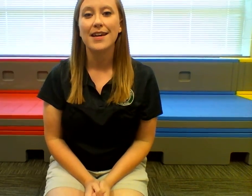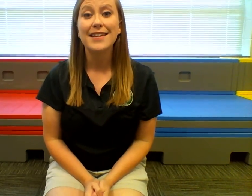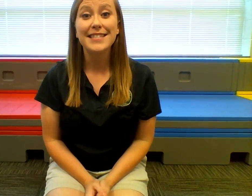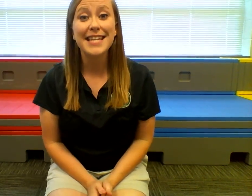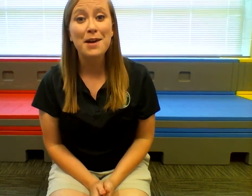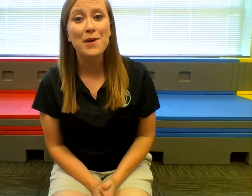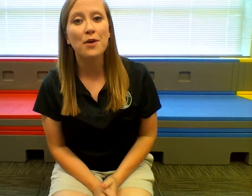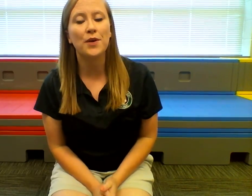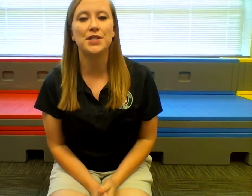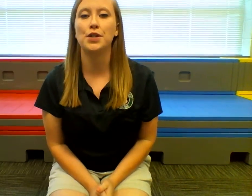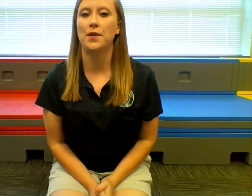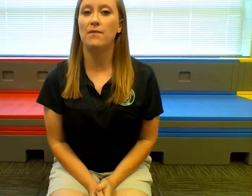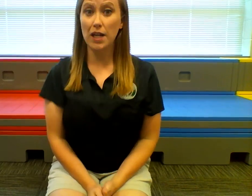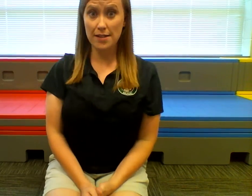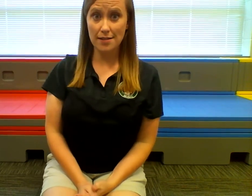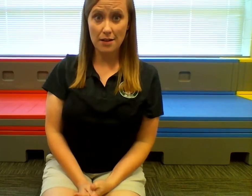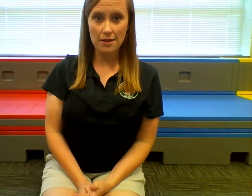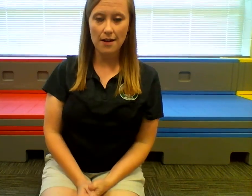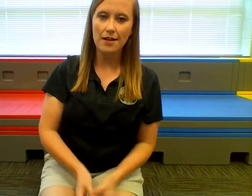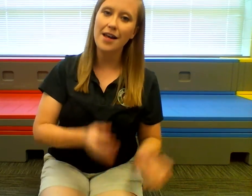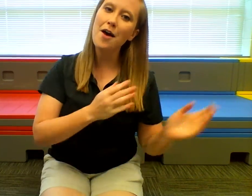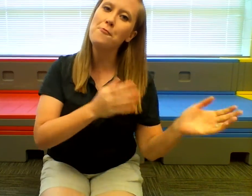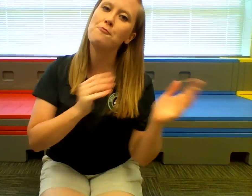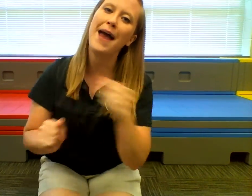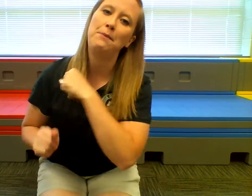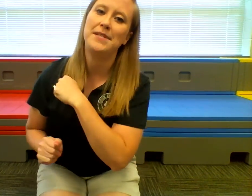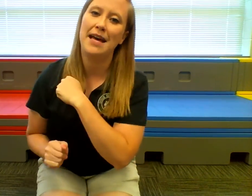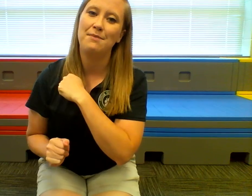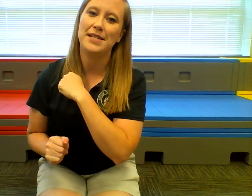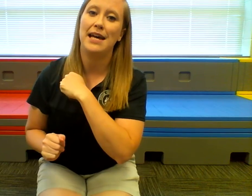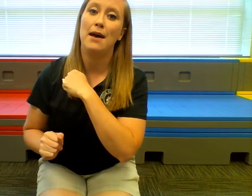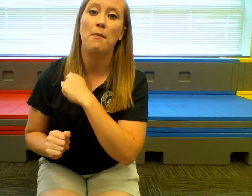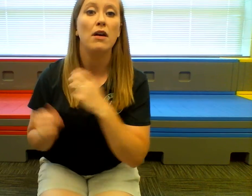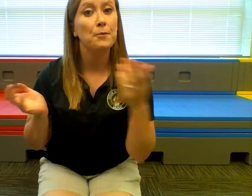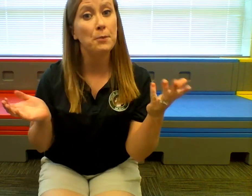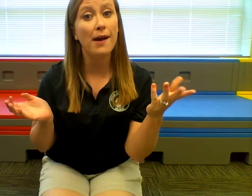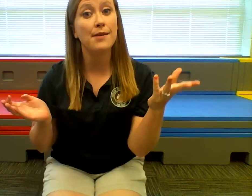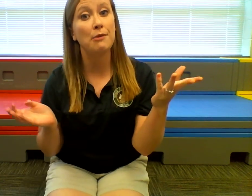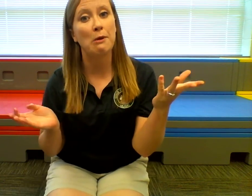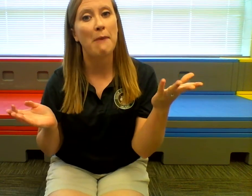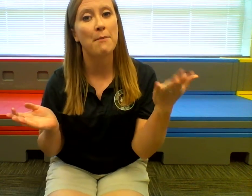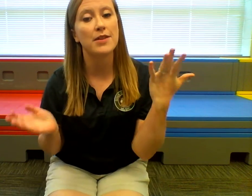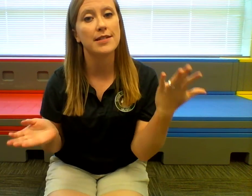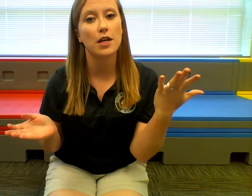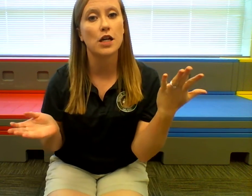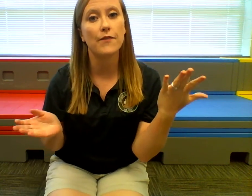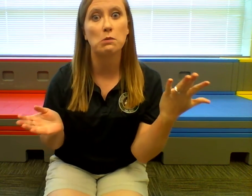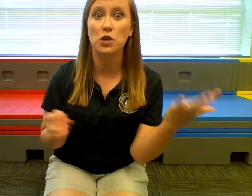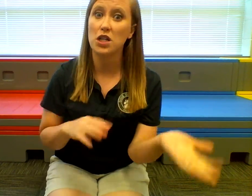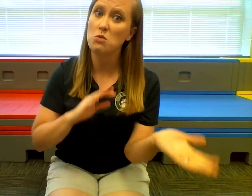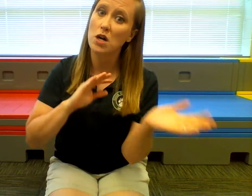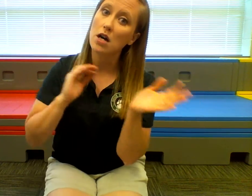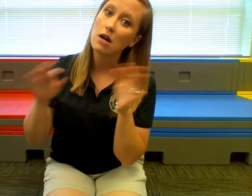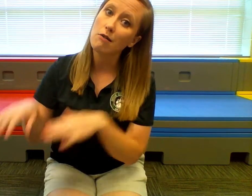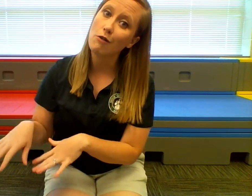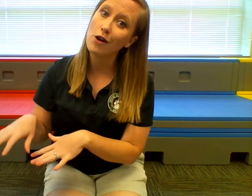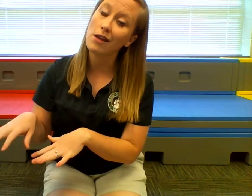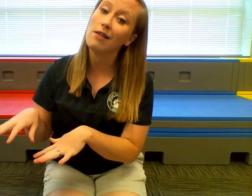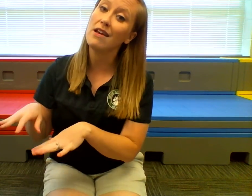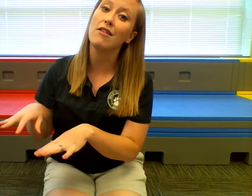Today we are going to learn a fun song called Aram Sam Sam. You might even remember this song from when you were really little.